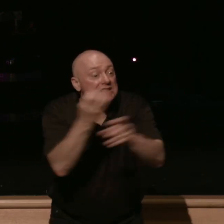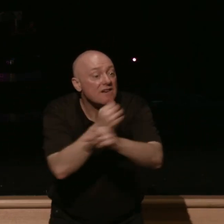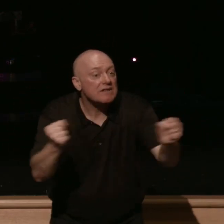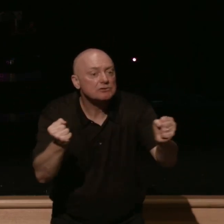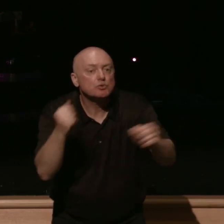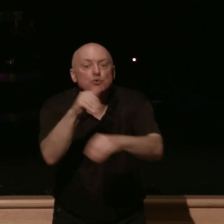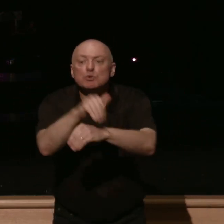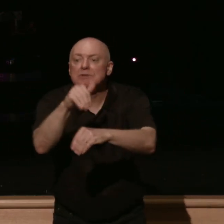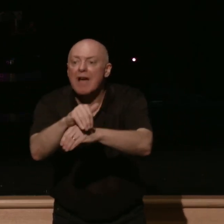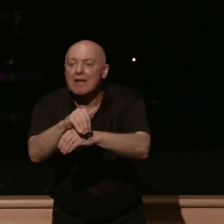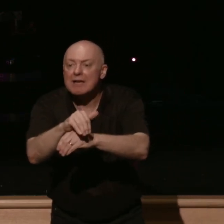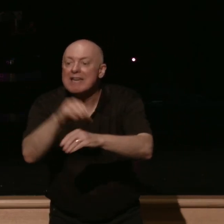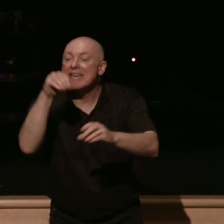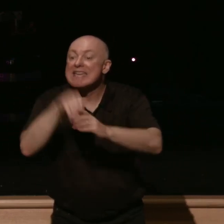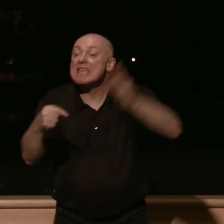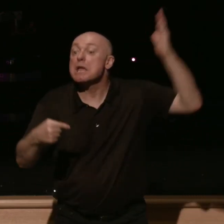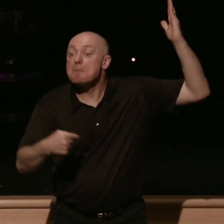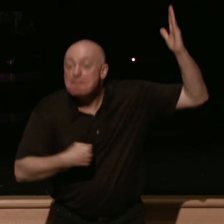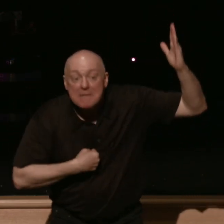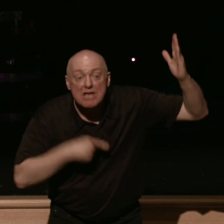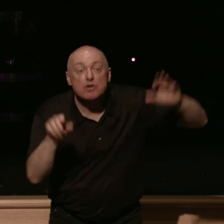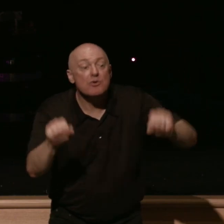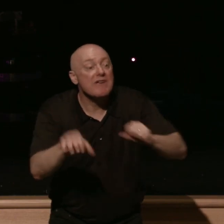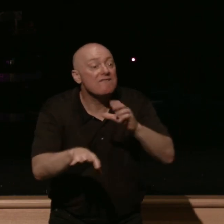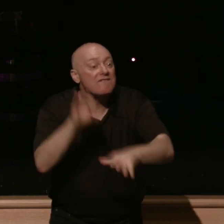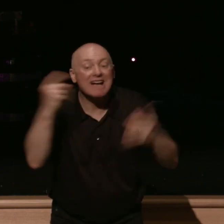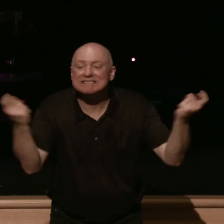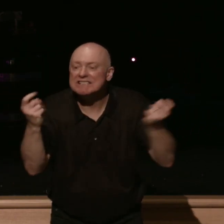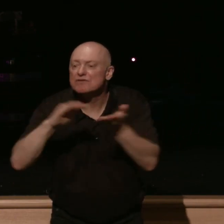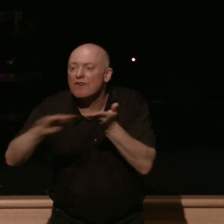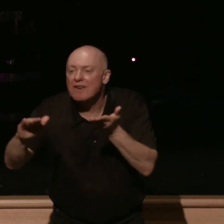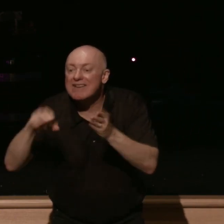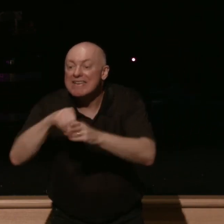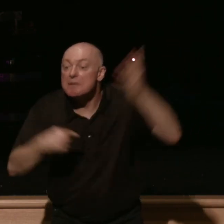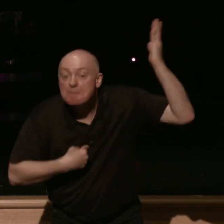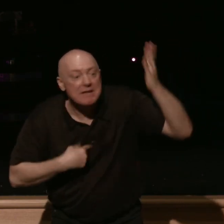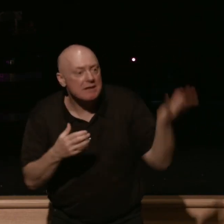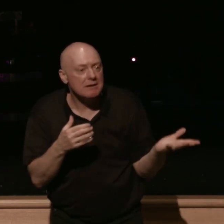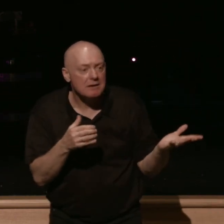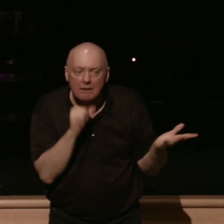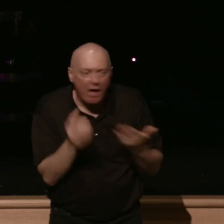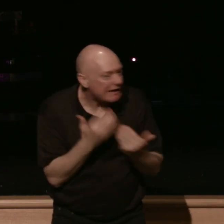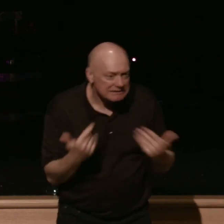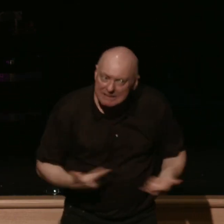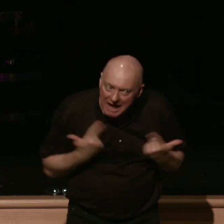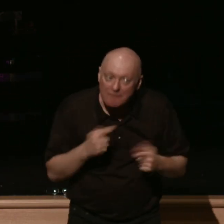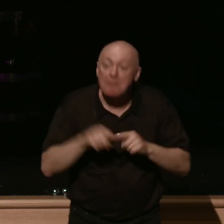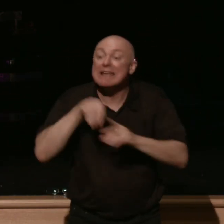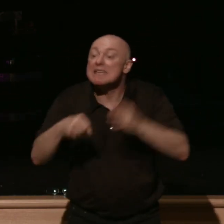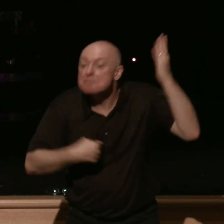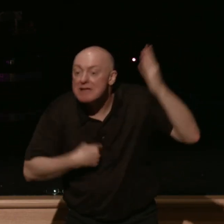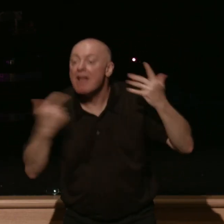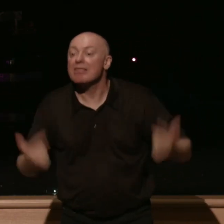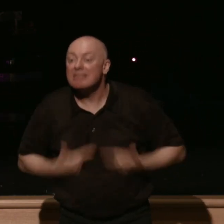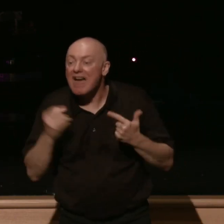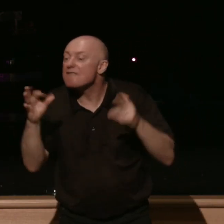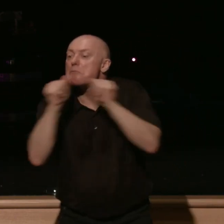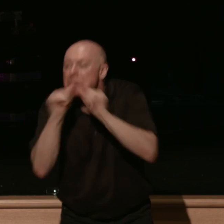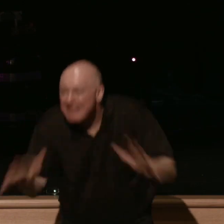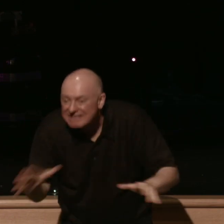in me he says you can find sins forgiven in me is not the easy life but in me is the life of blessing and forgiveness